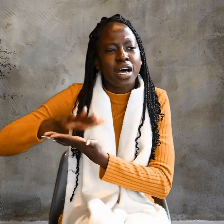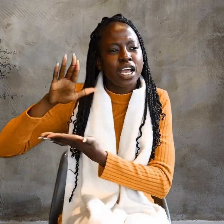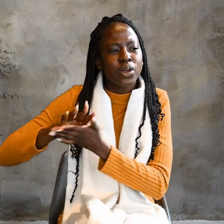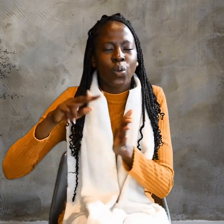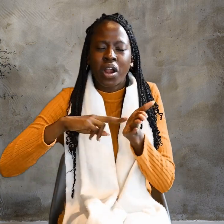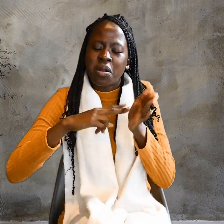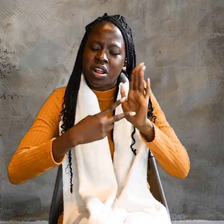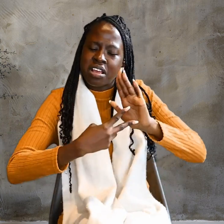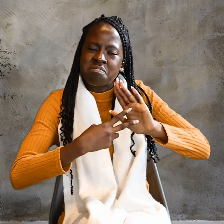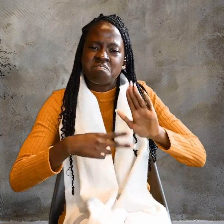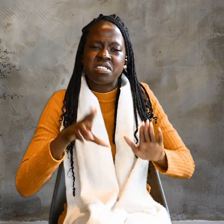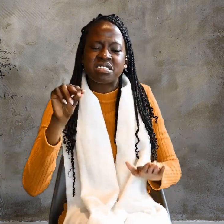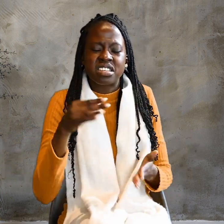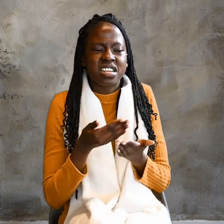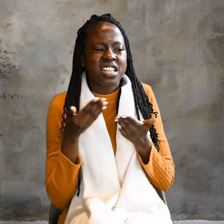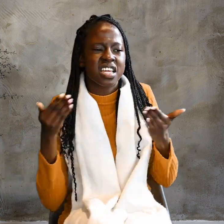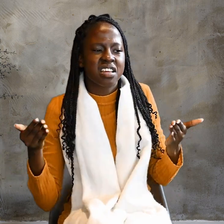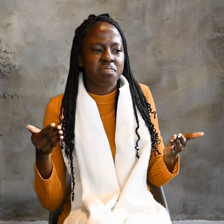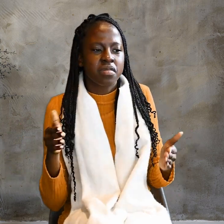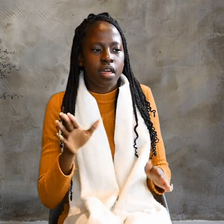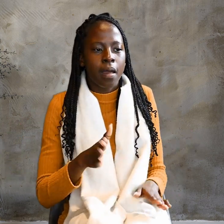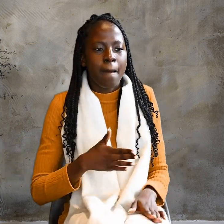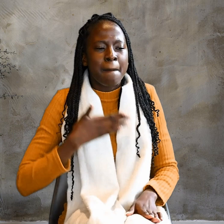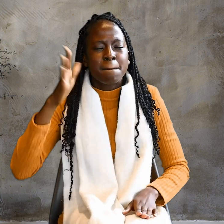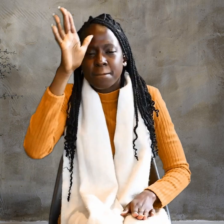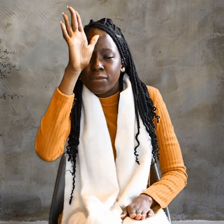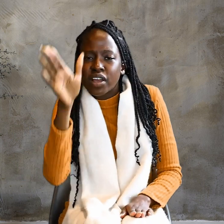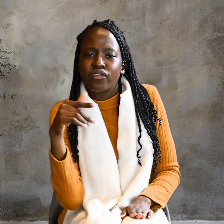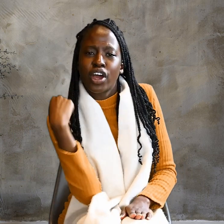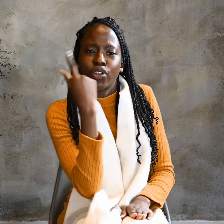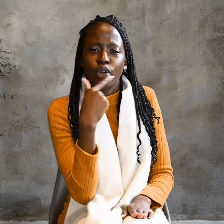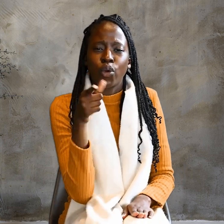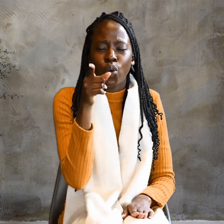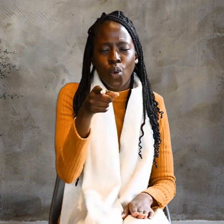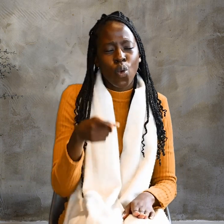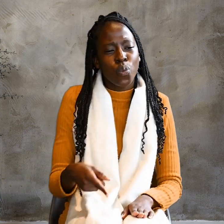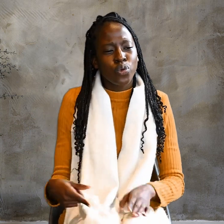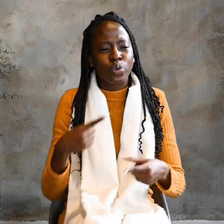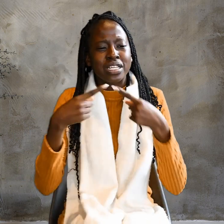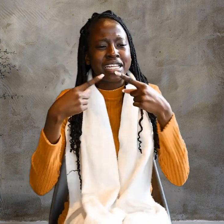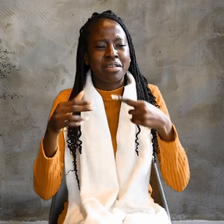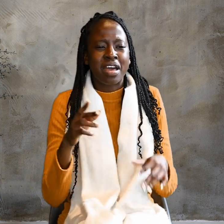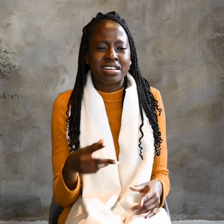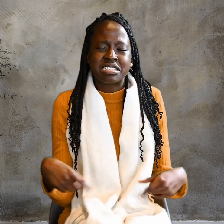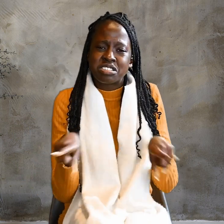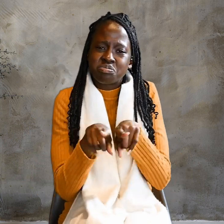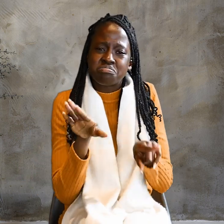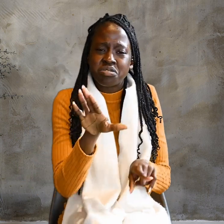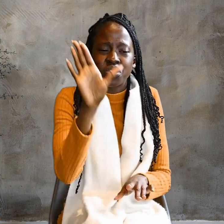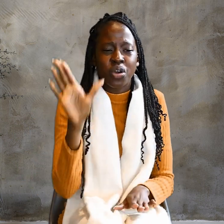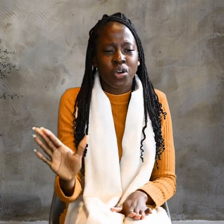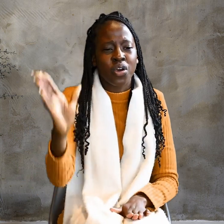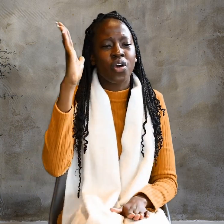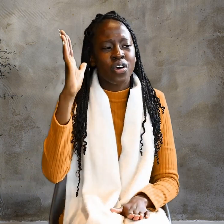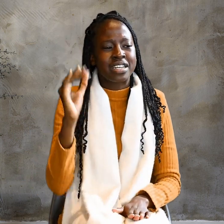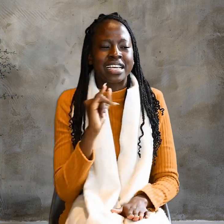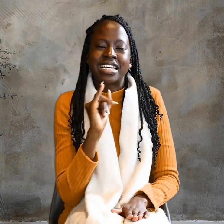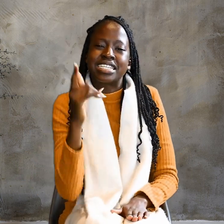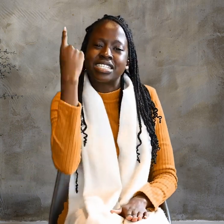My glory means nothing. My father, Whom you claim as your God, Is the one